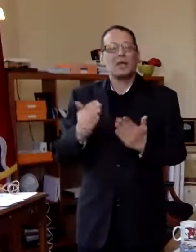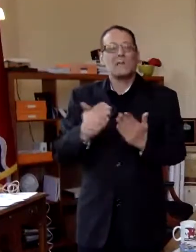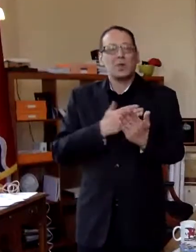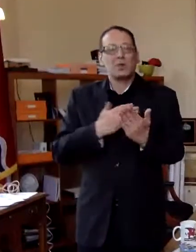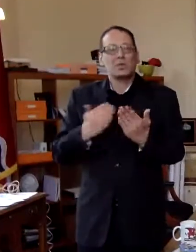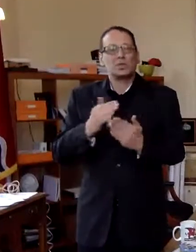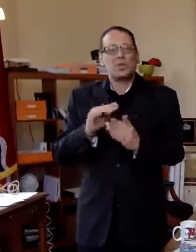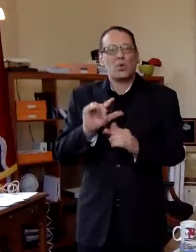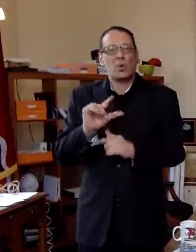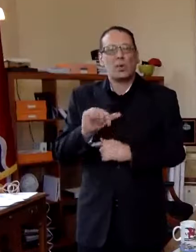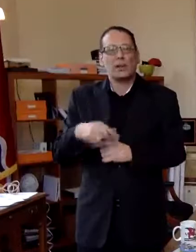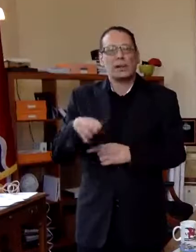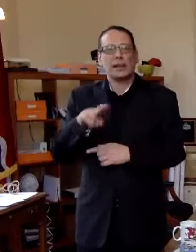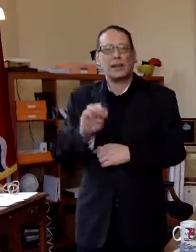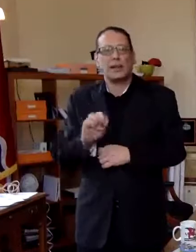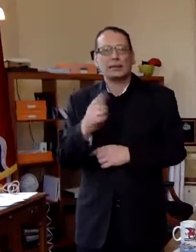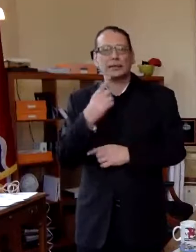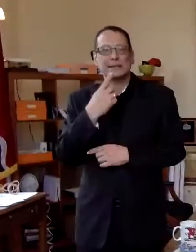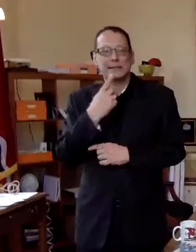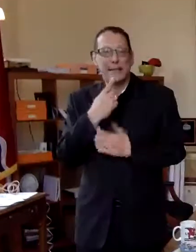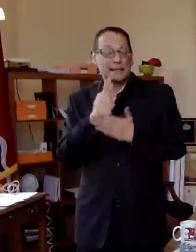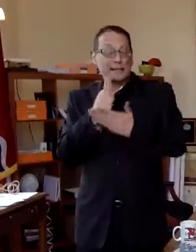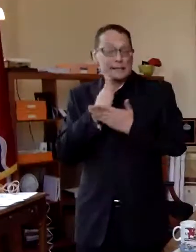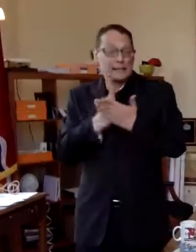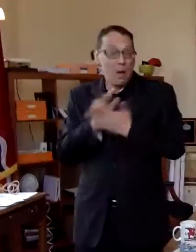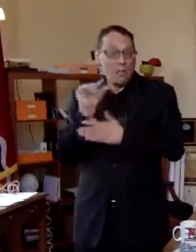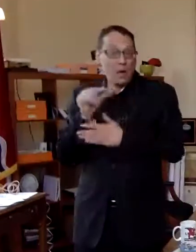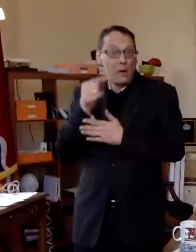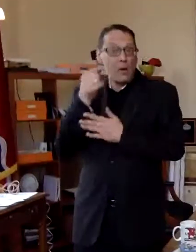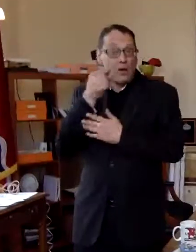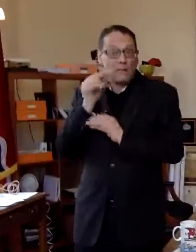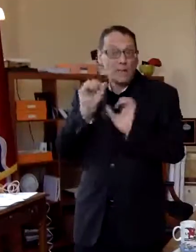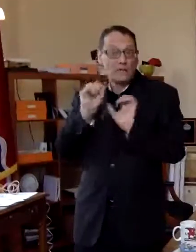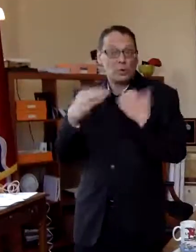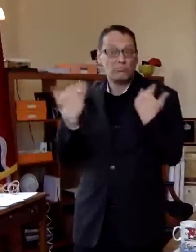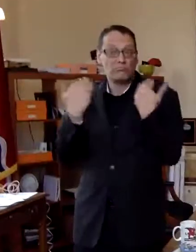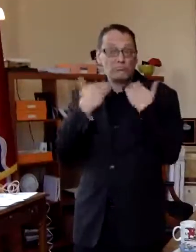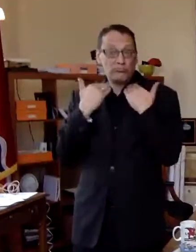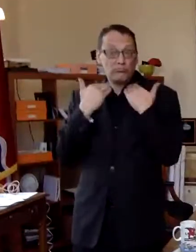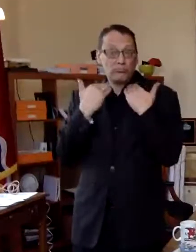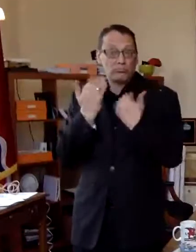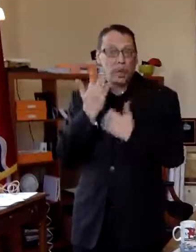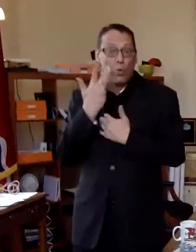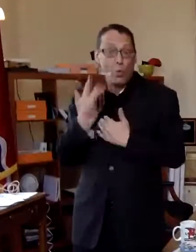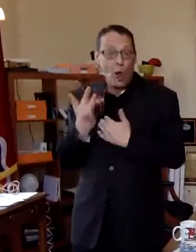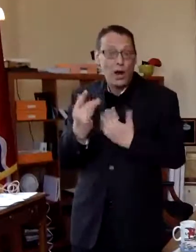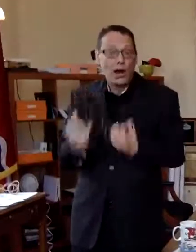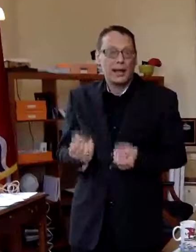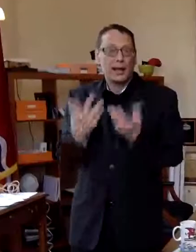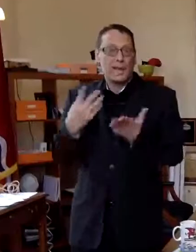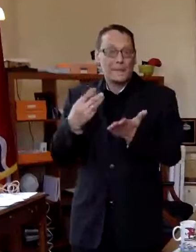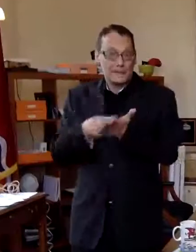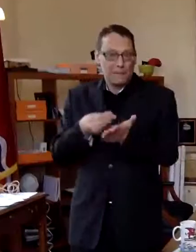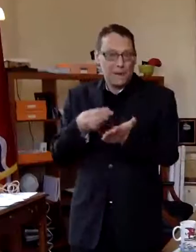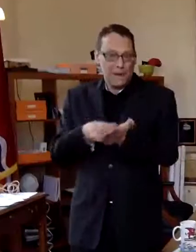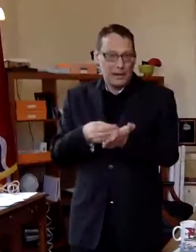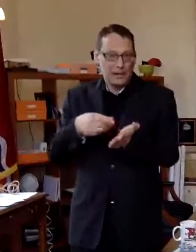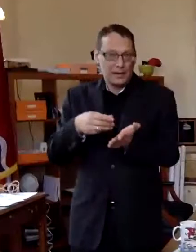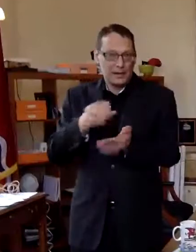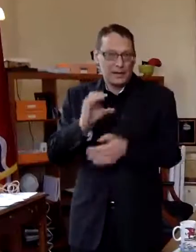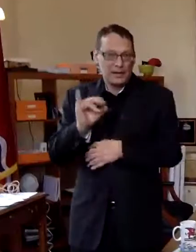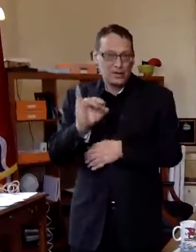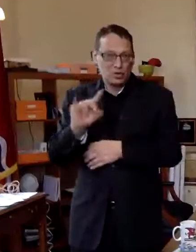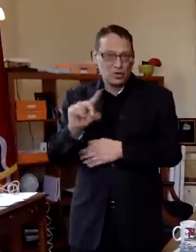that uh without it some local municipalities and governments could be bankrupt because of how much of 19 is